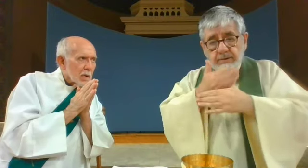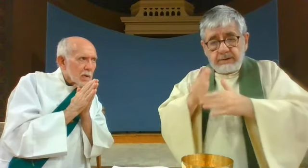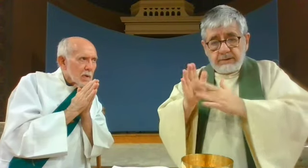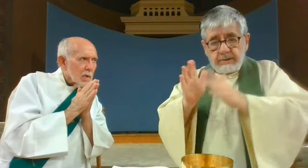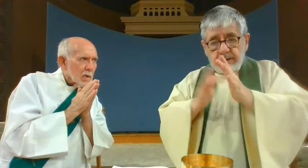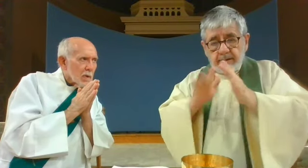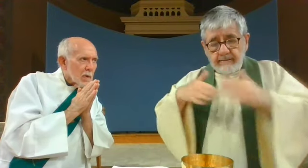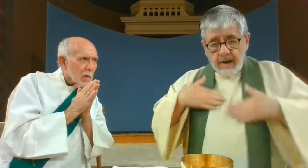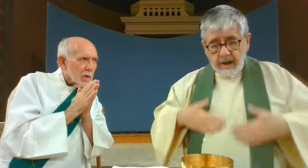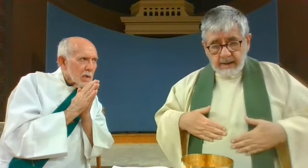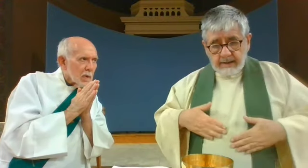into one,